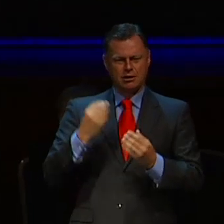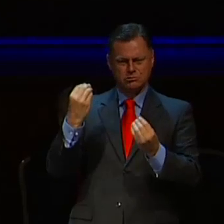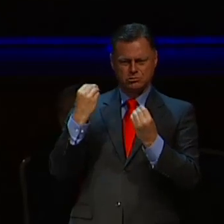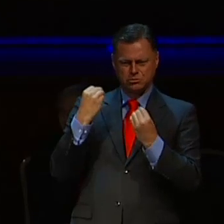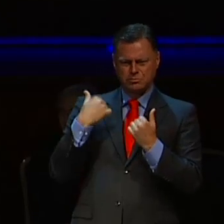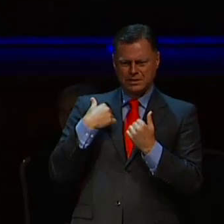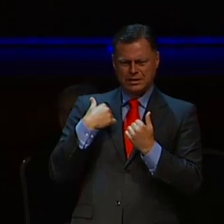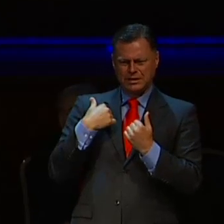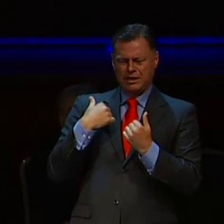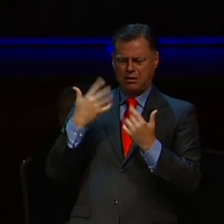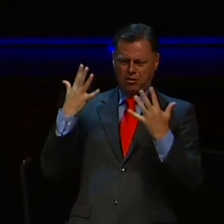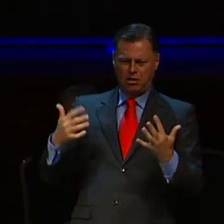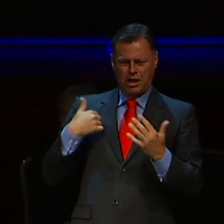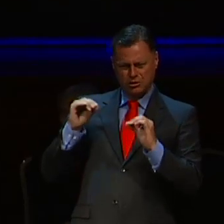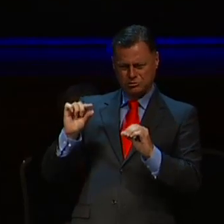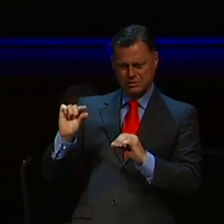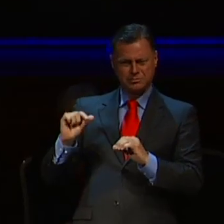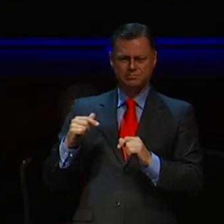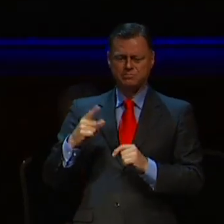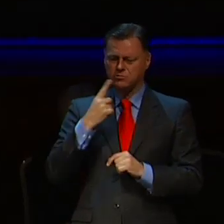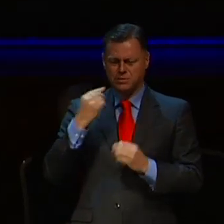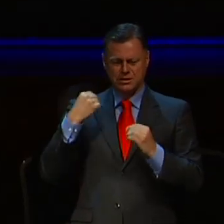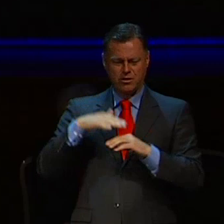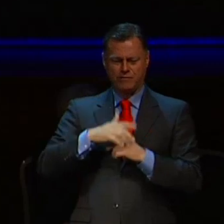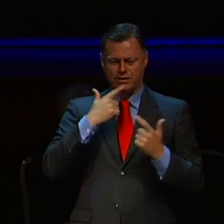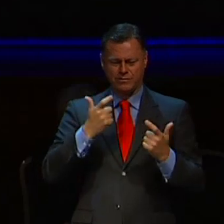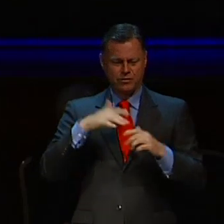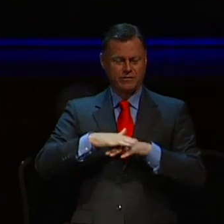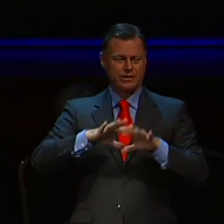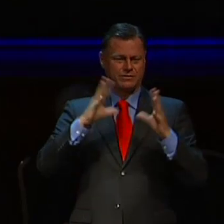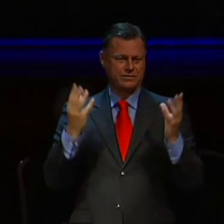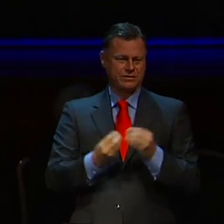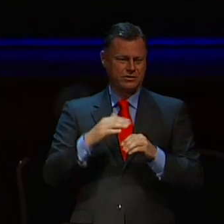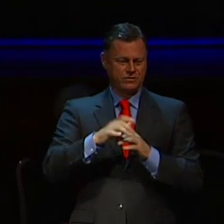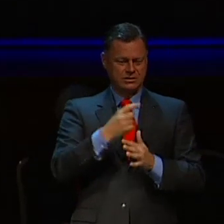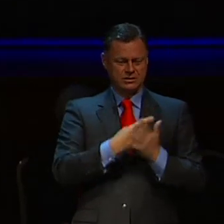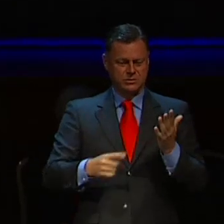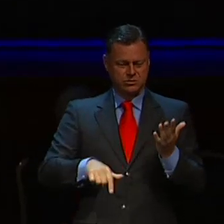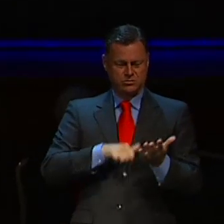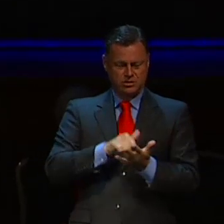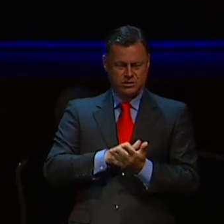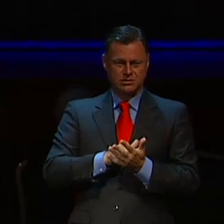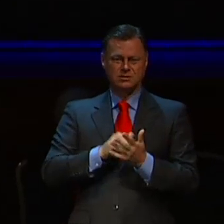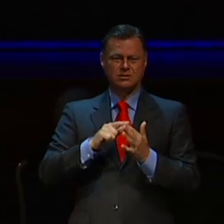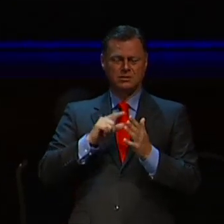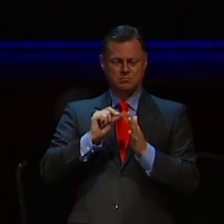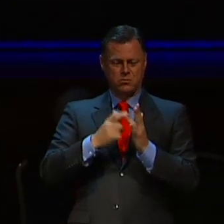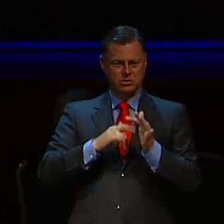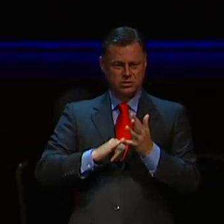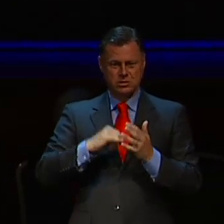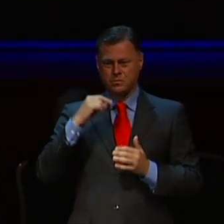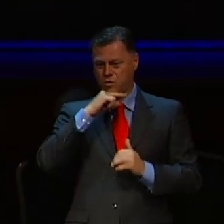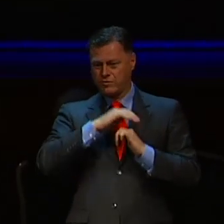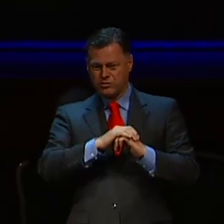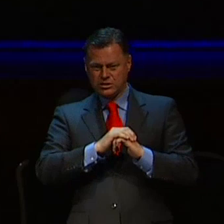laugh. She'd talk and laugh some more, about everything from disability rights and politics to boyfriends and